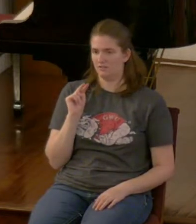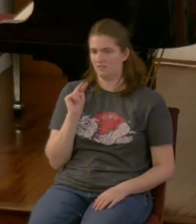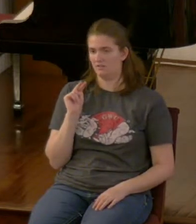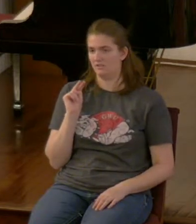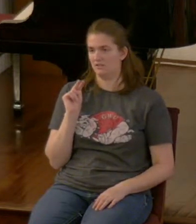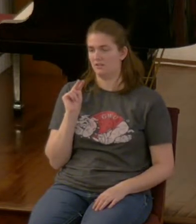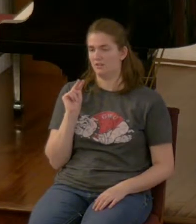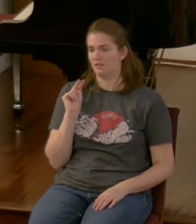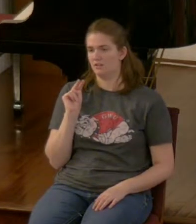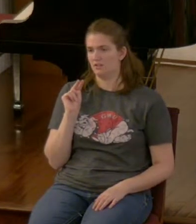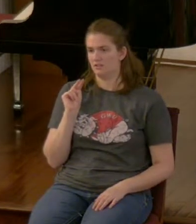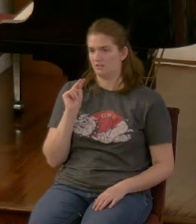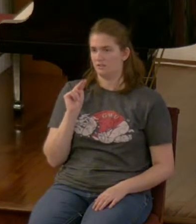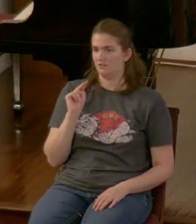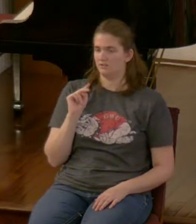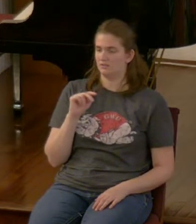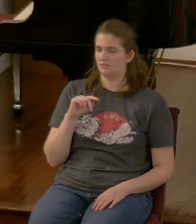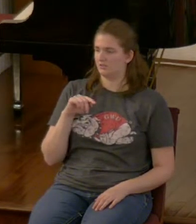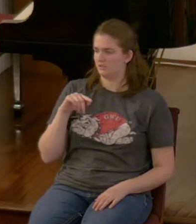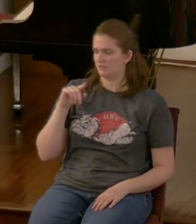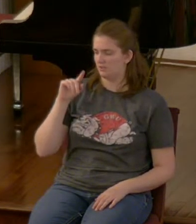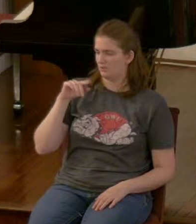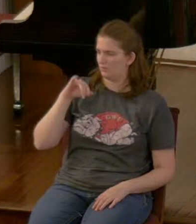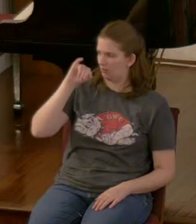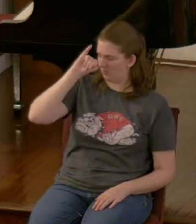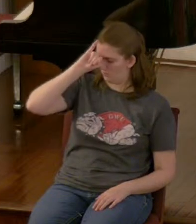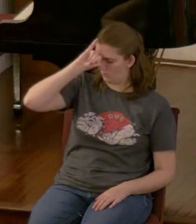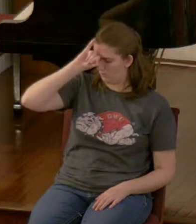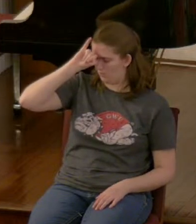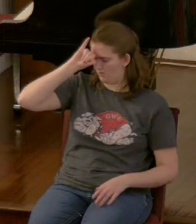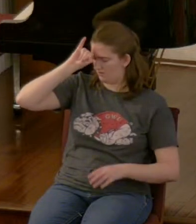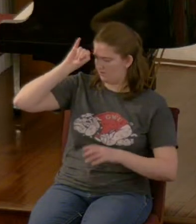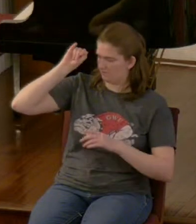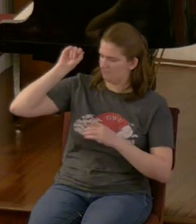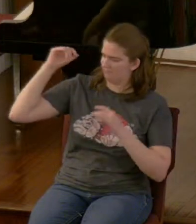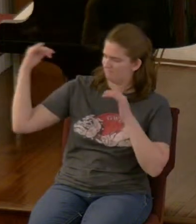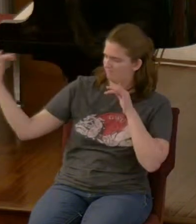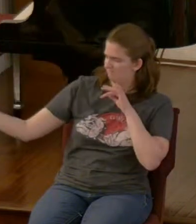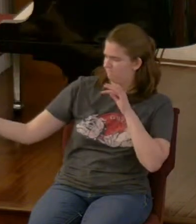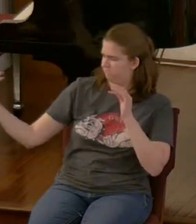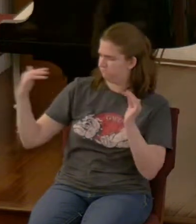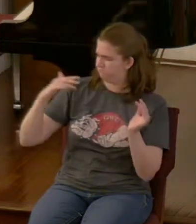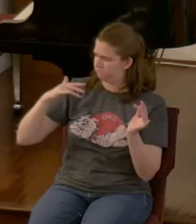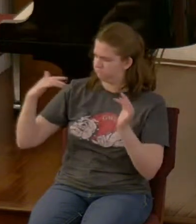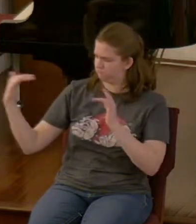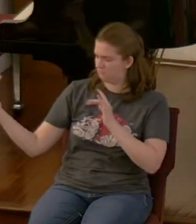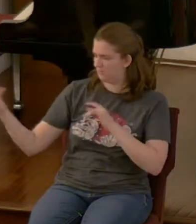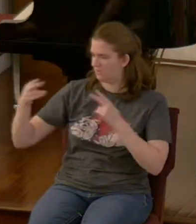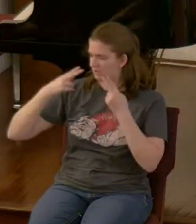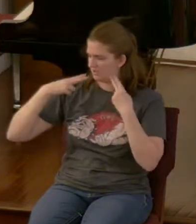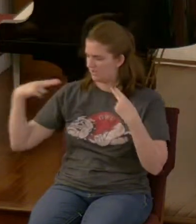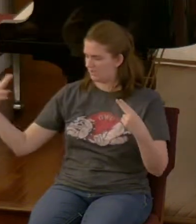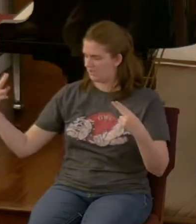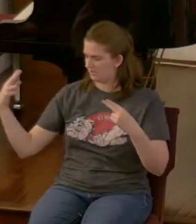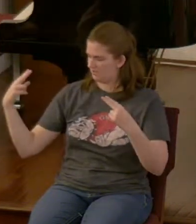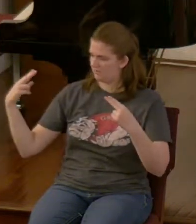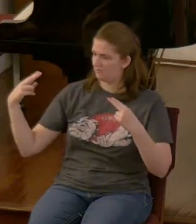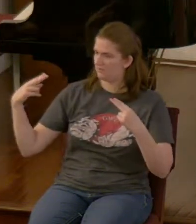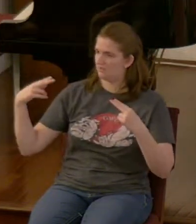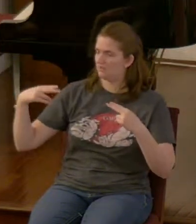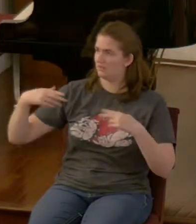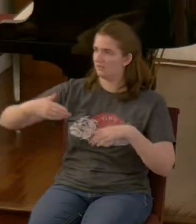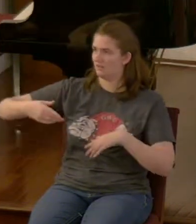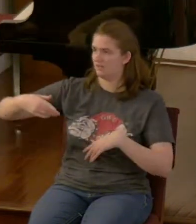and that horn was waging war with the saints and overpowering them until the ancient of days